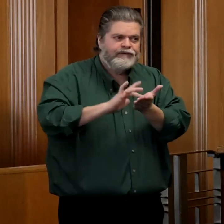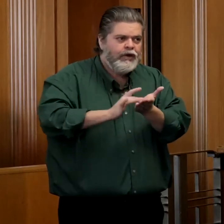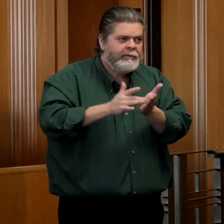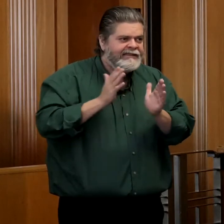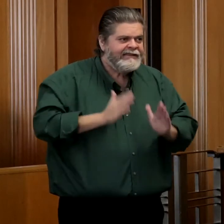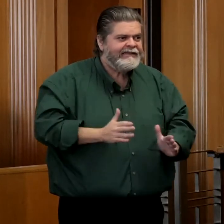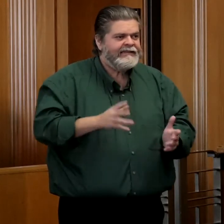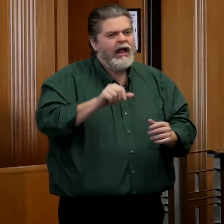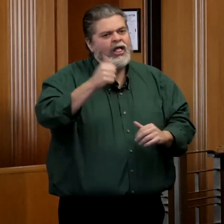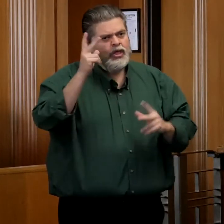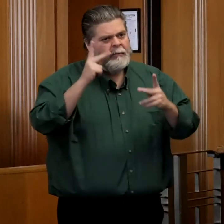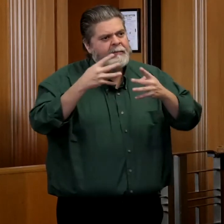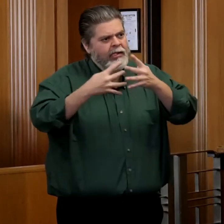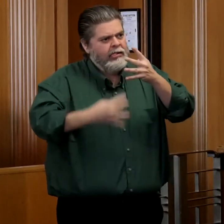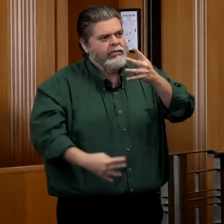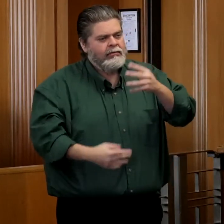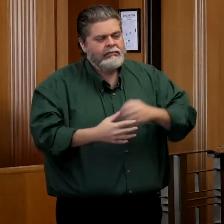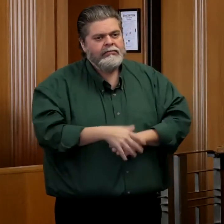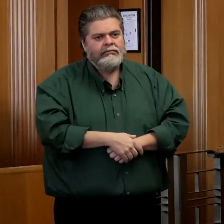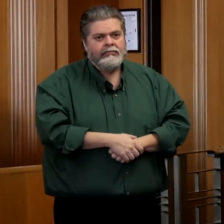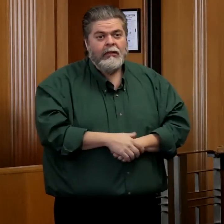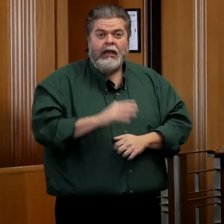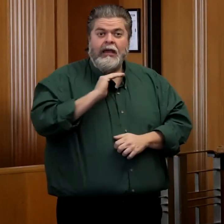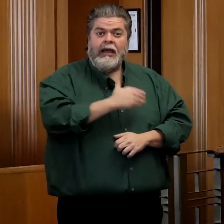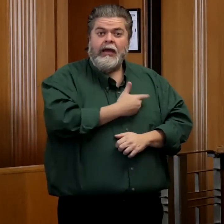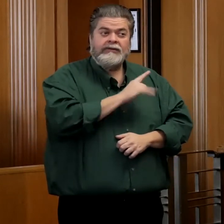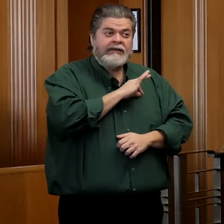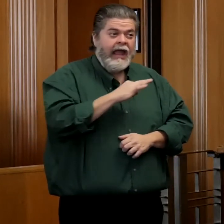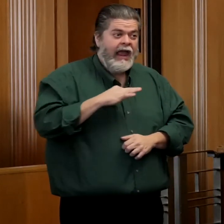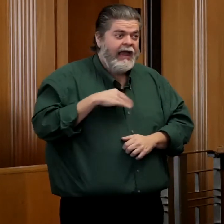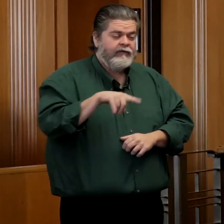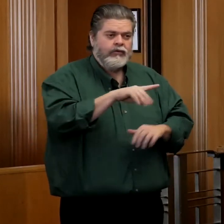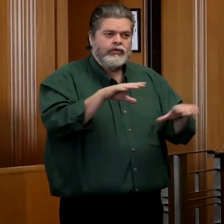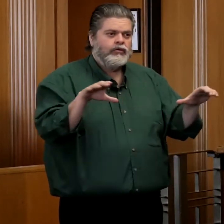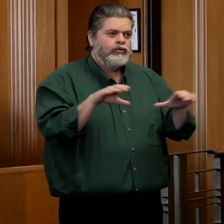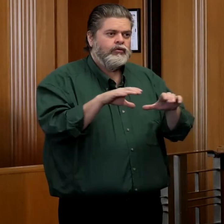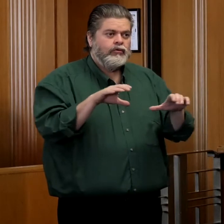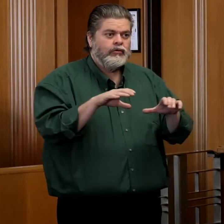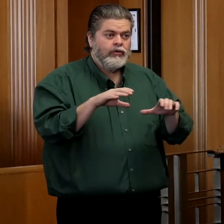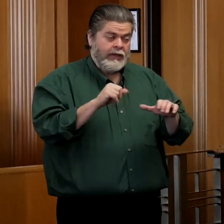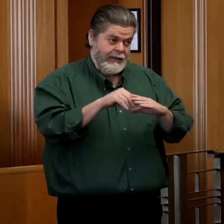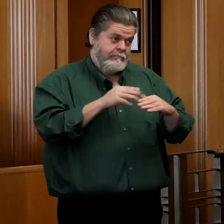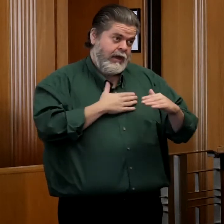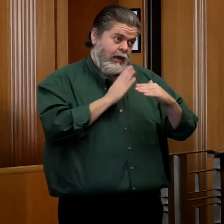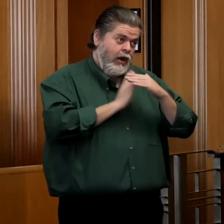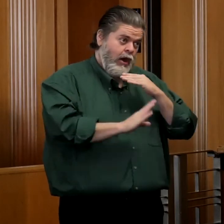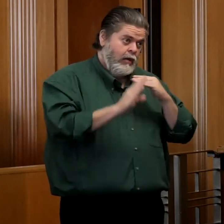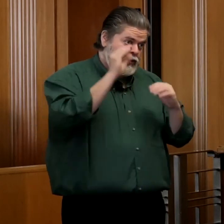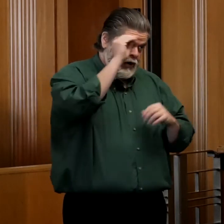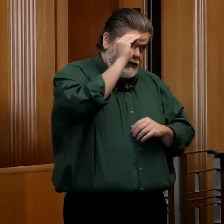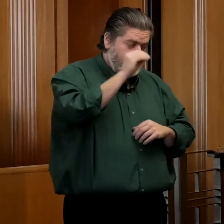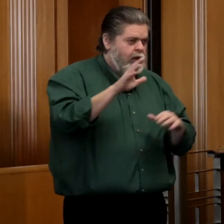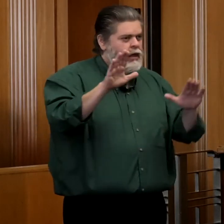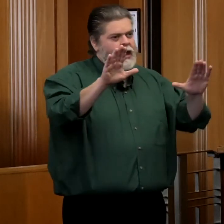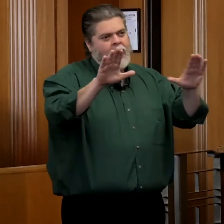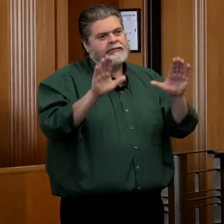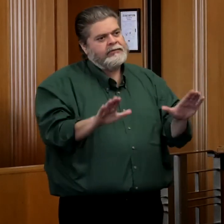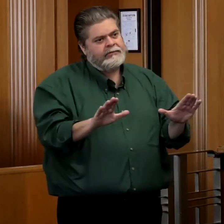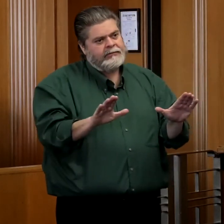and others. Our staff has done, in my humble opinion, an amazing job, an